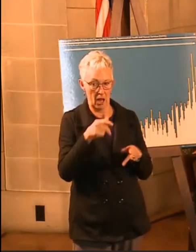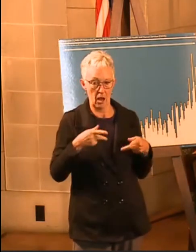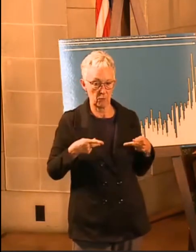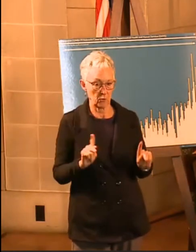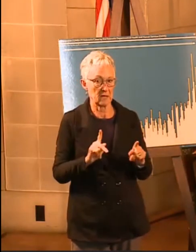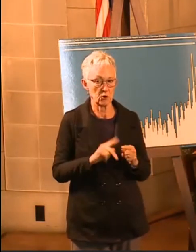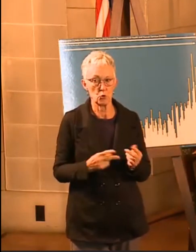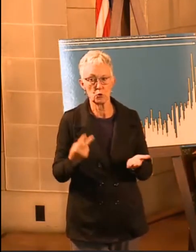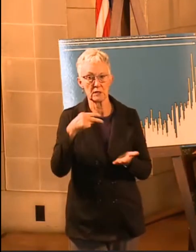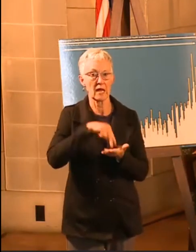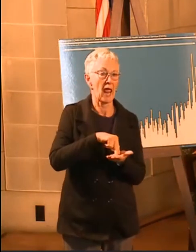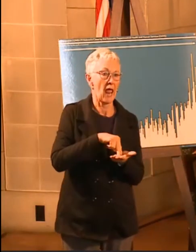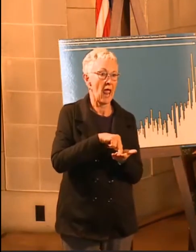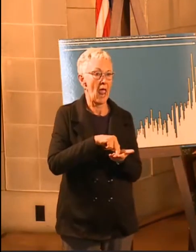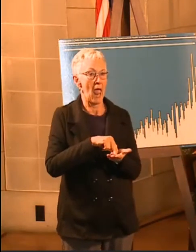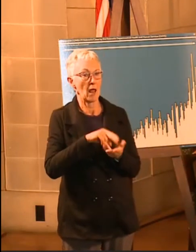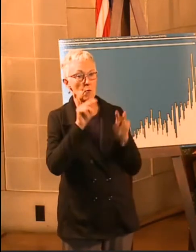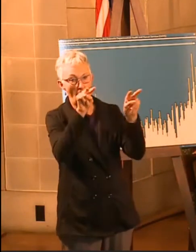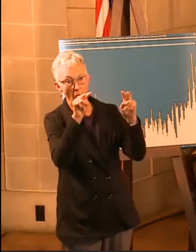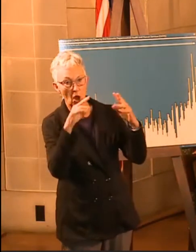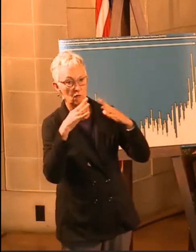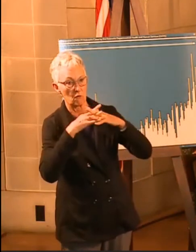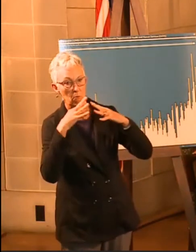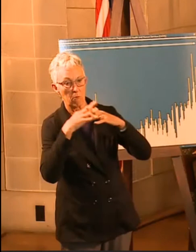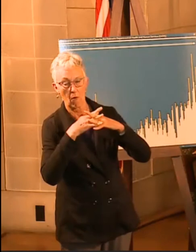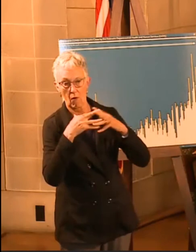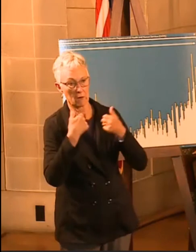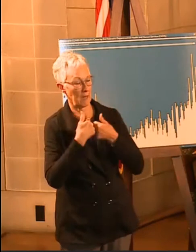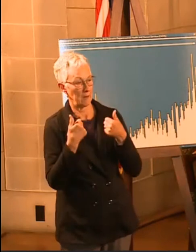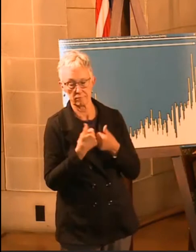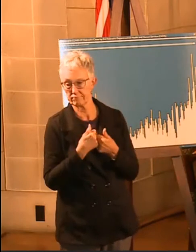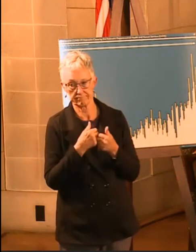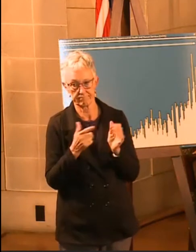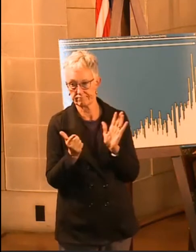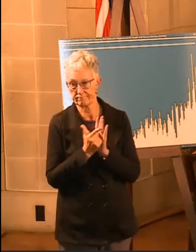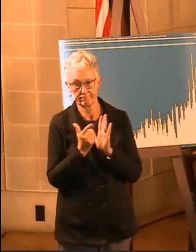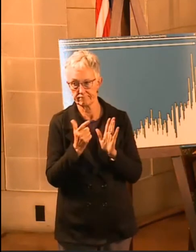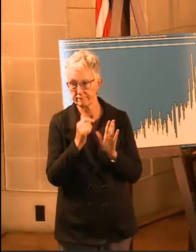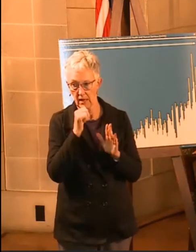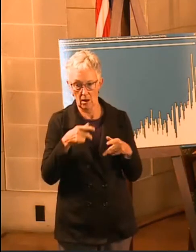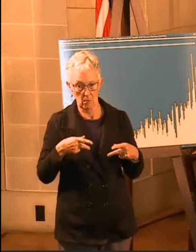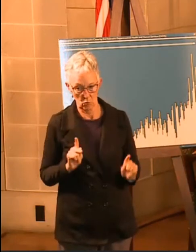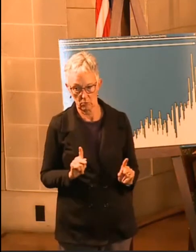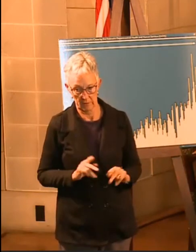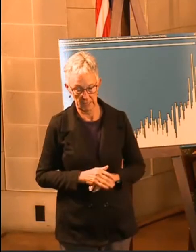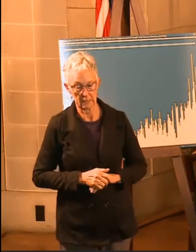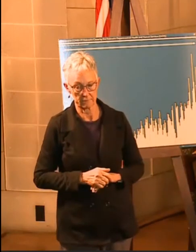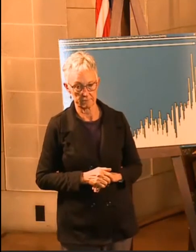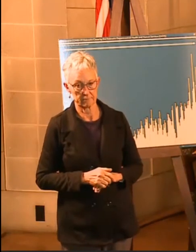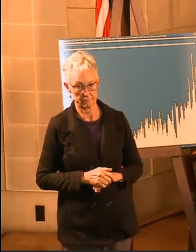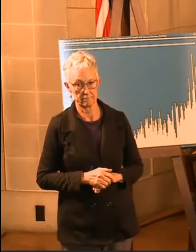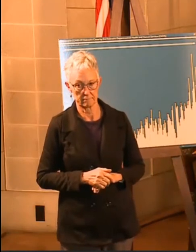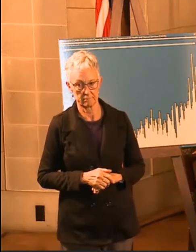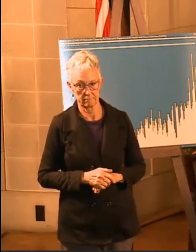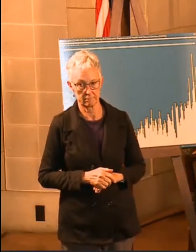to have standing room only in your bars to watch the Husker game. So I just want to emphasize that.